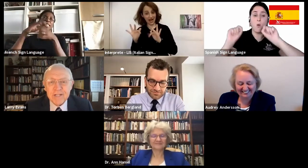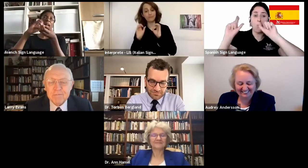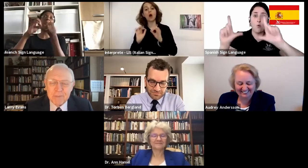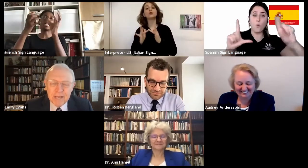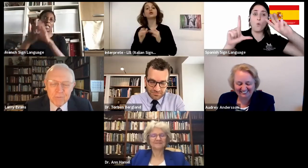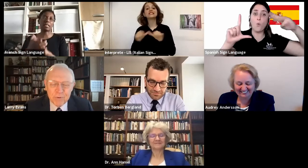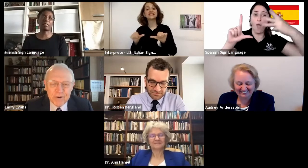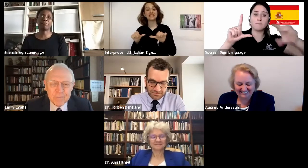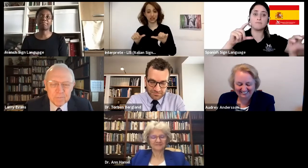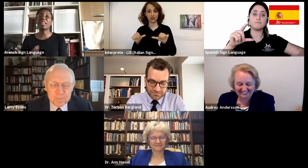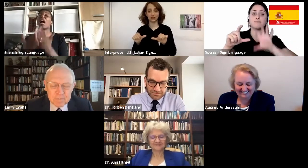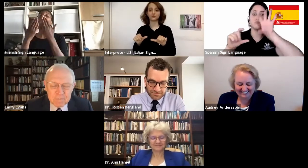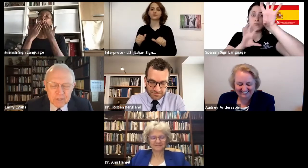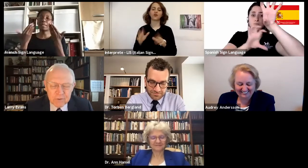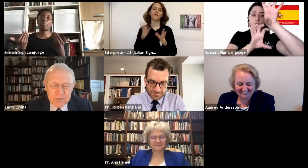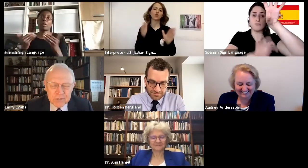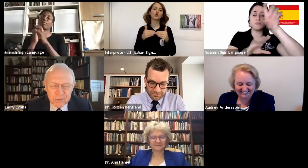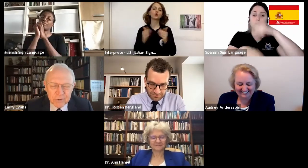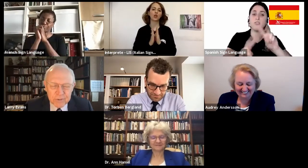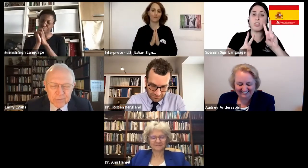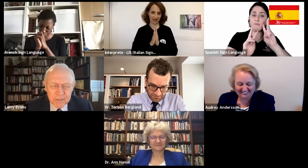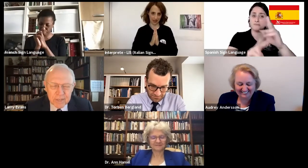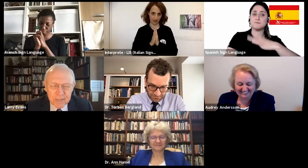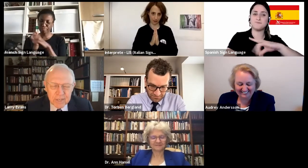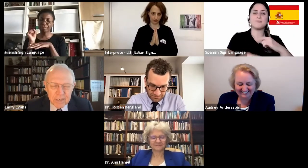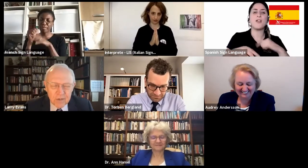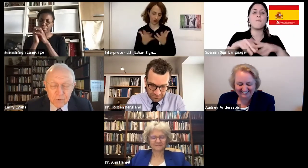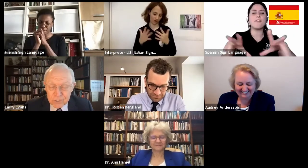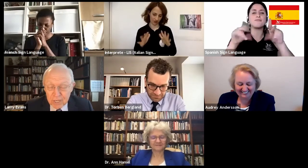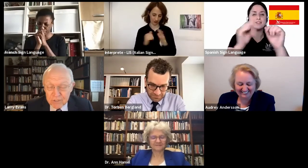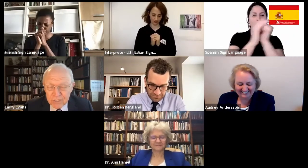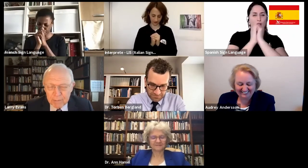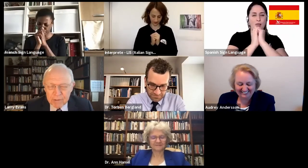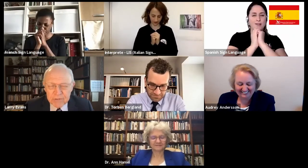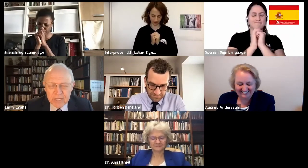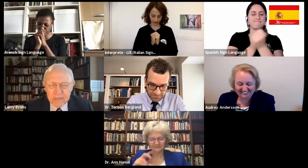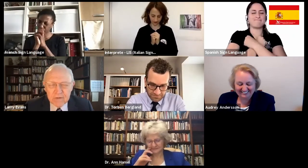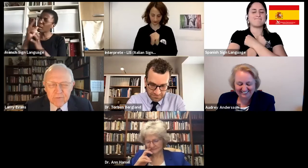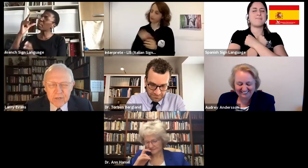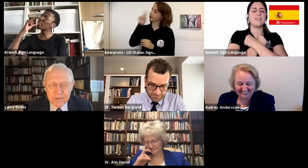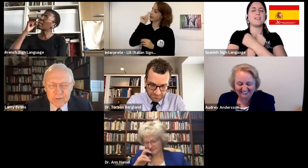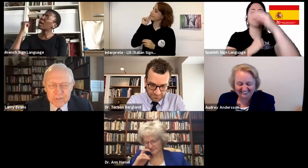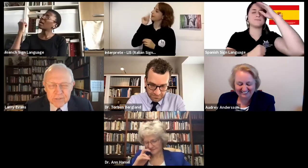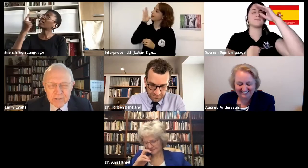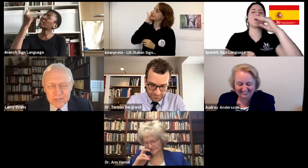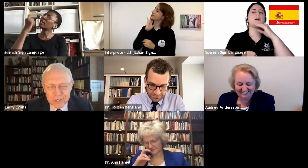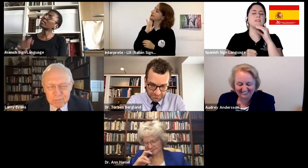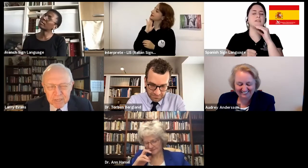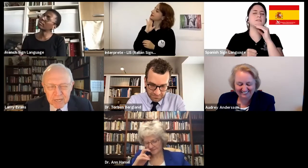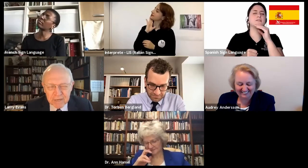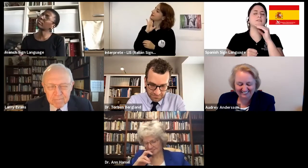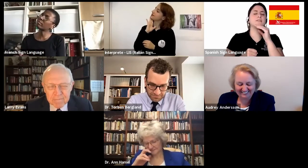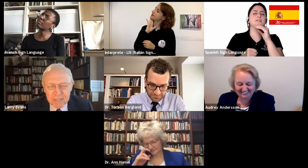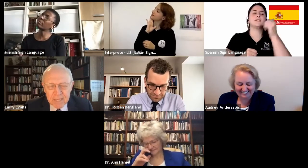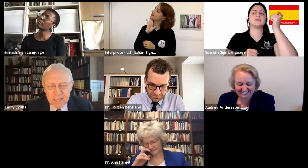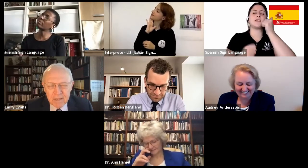Let's bow in prayer. Gracious Lord, for some the Sabbath has ended, for others it's just